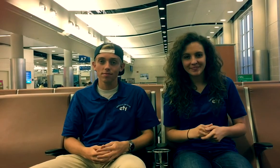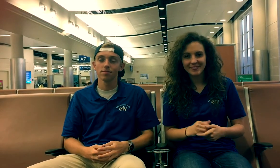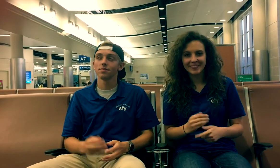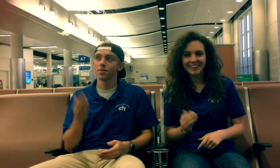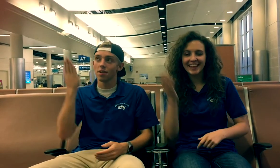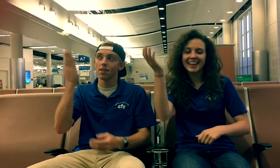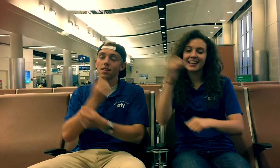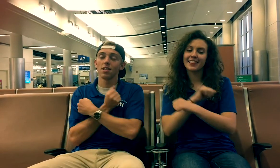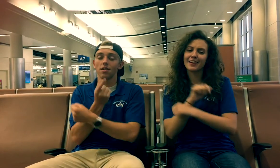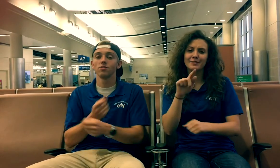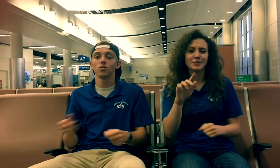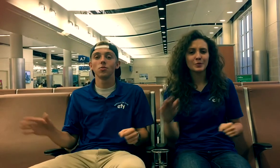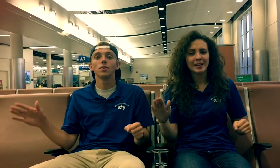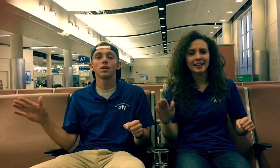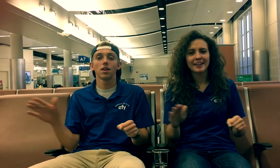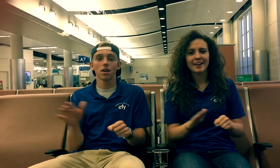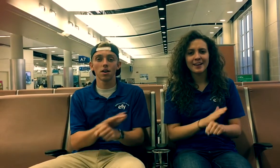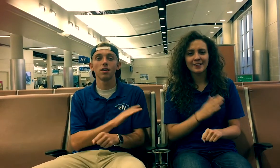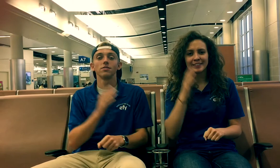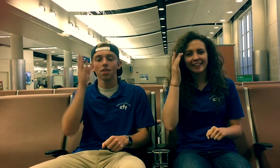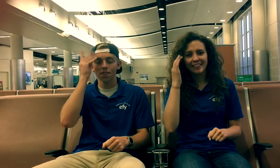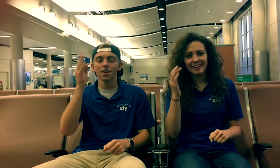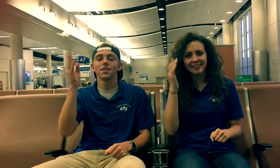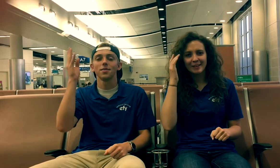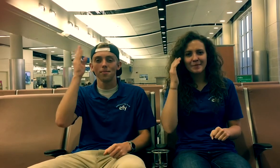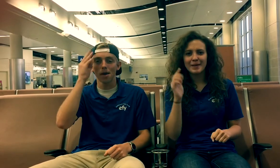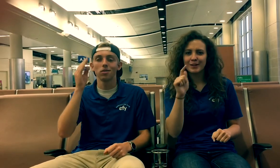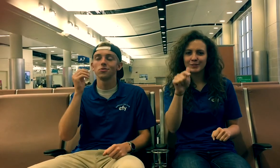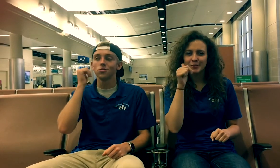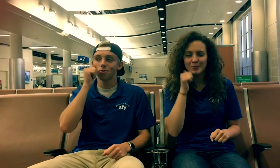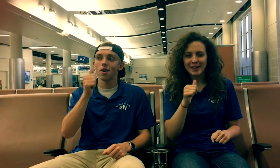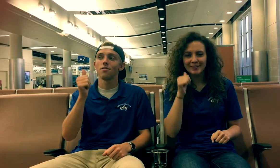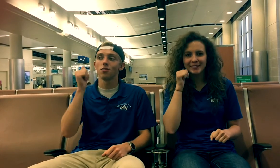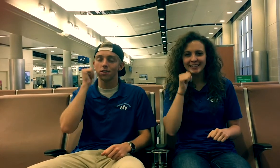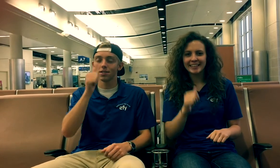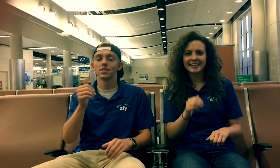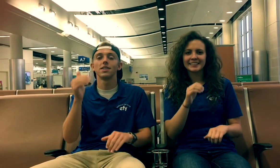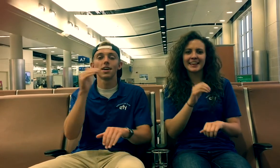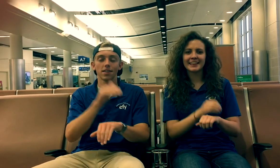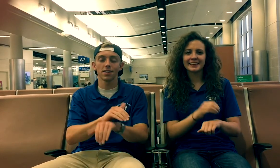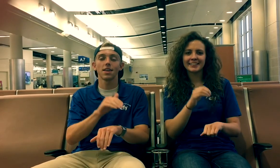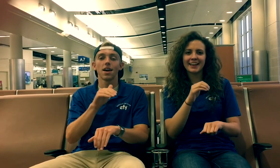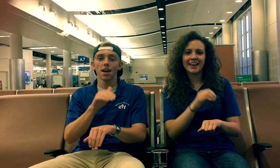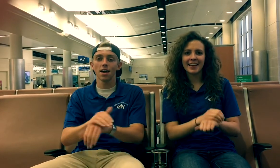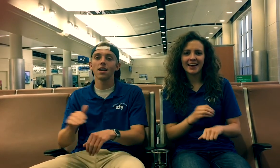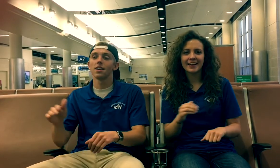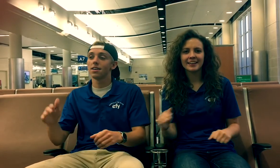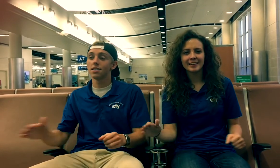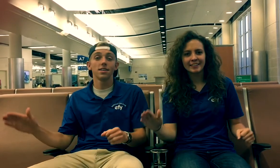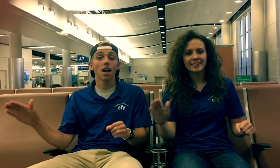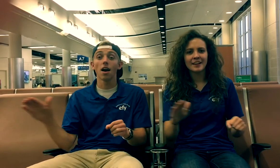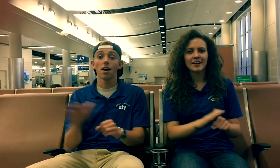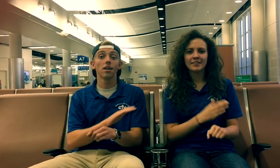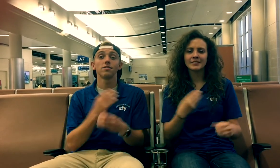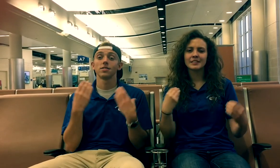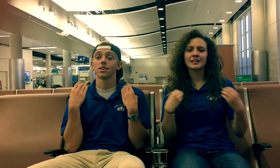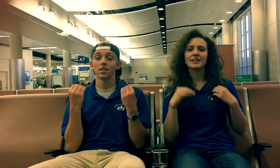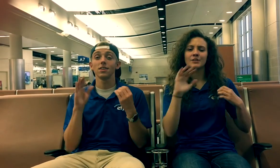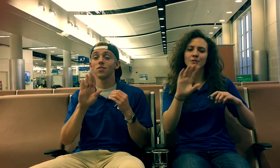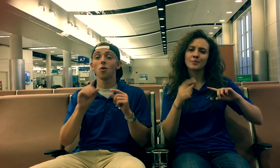He loves you enough He think about you every day and night Enough to heal your